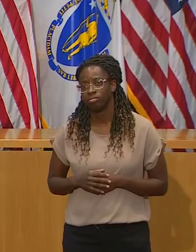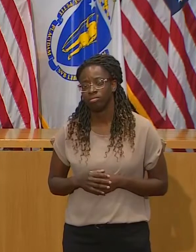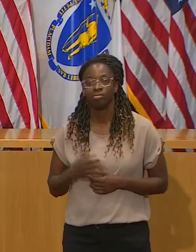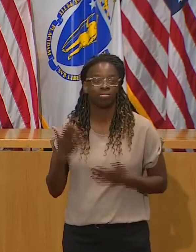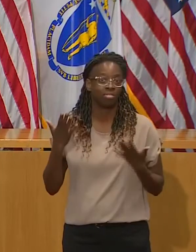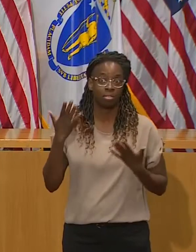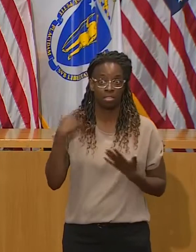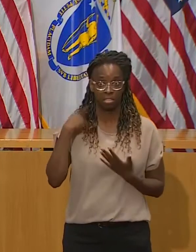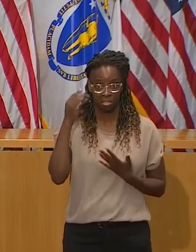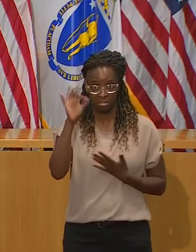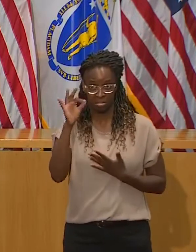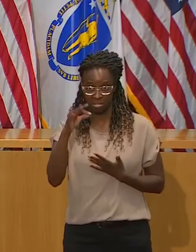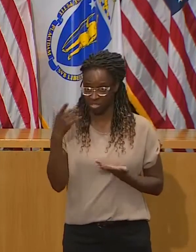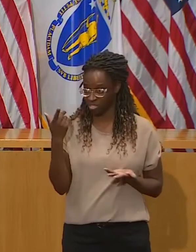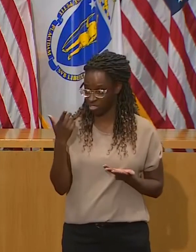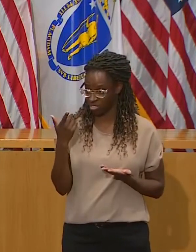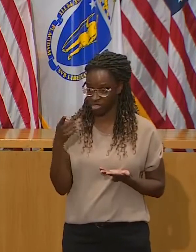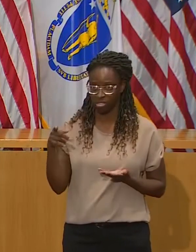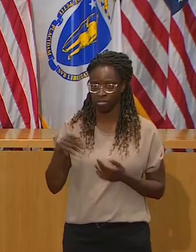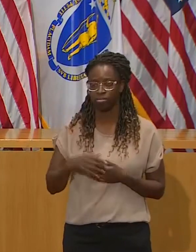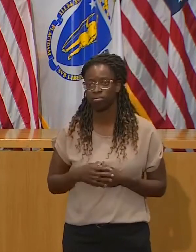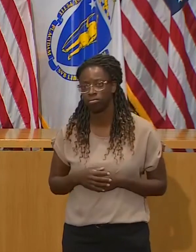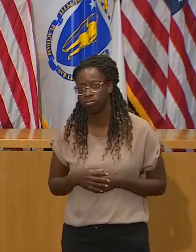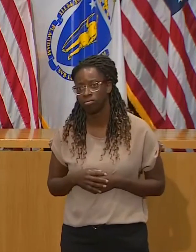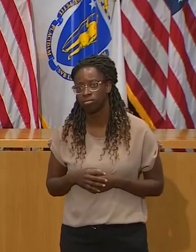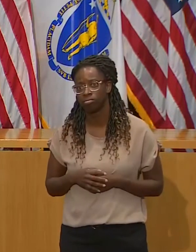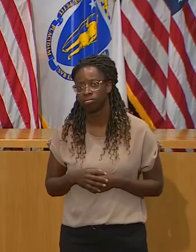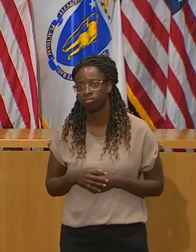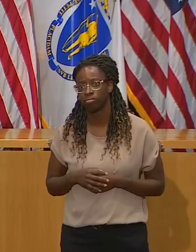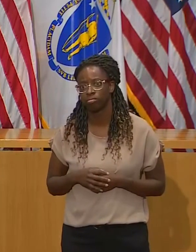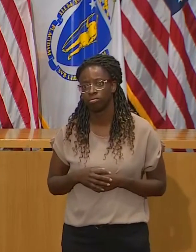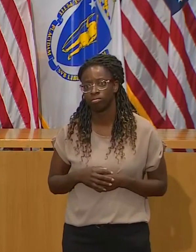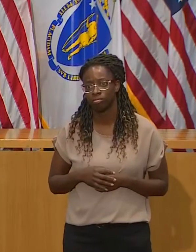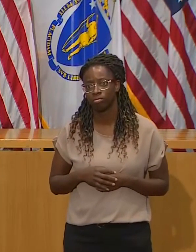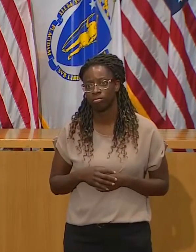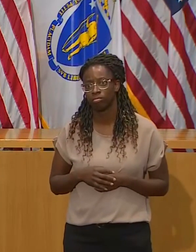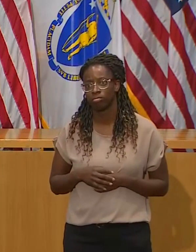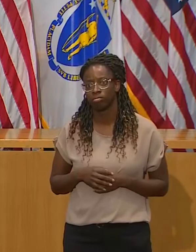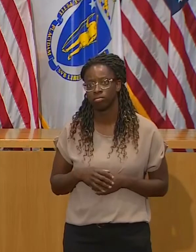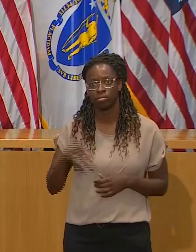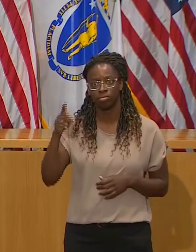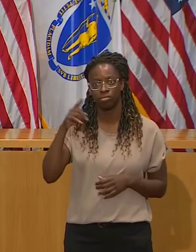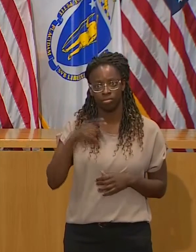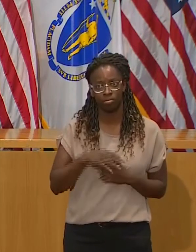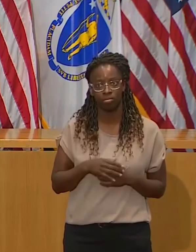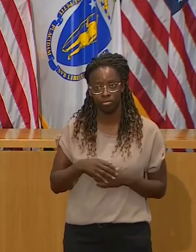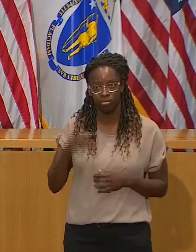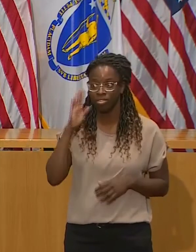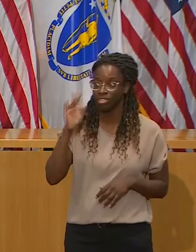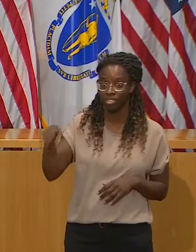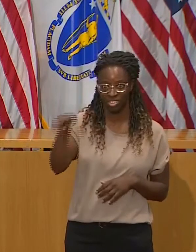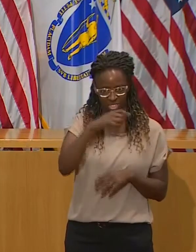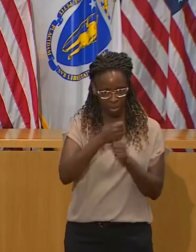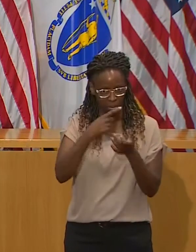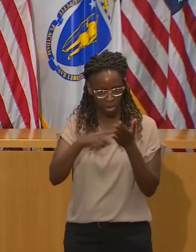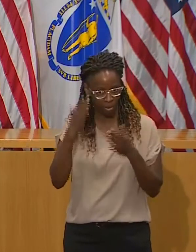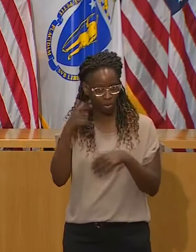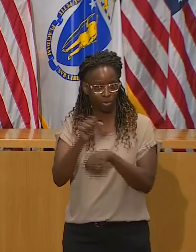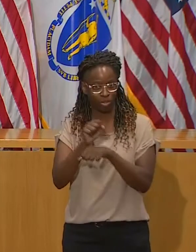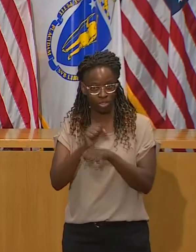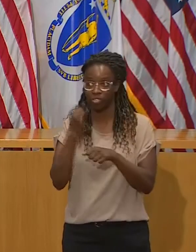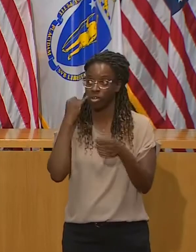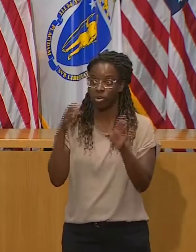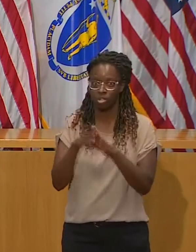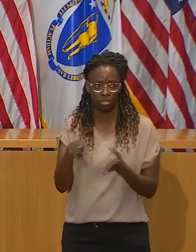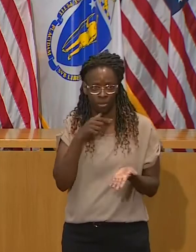paid whether we shut down the economy or not. Because of COVID. It's very important to